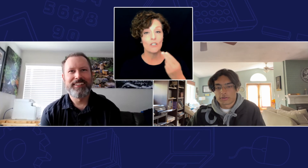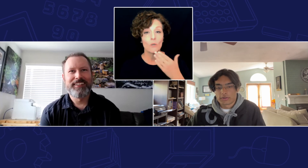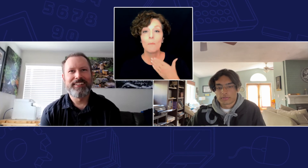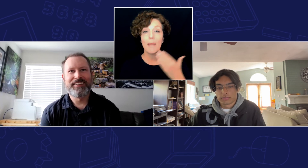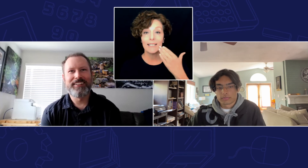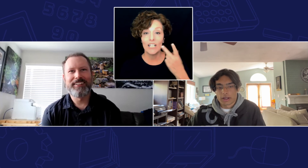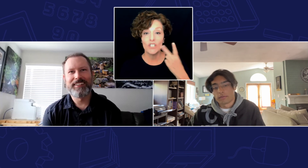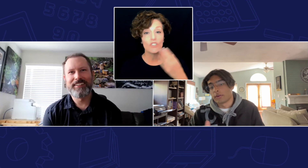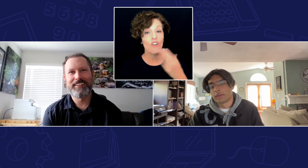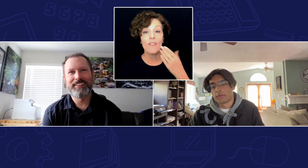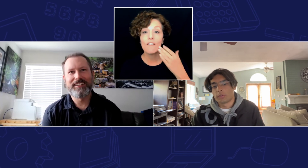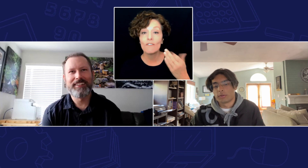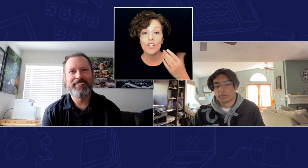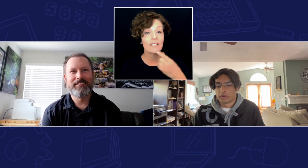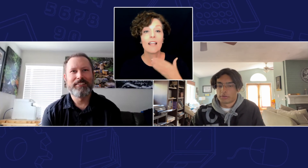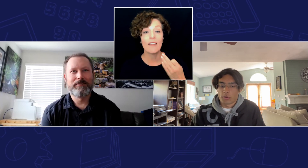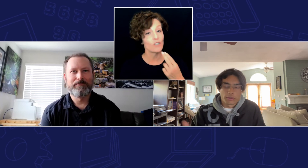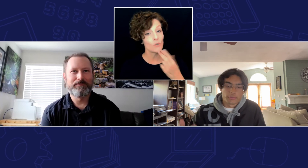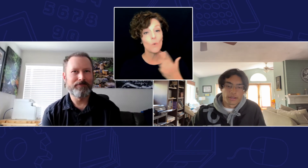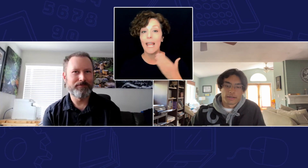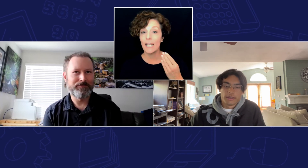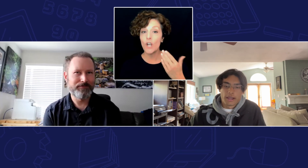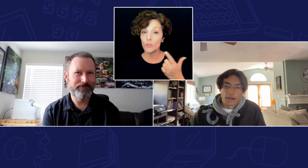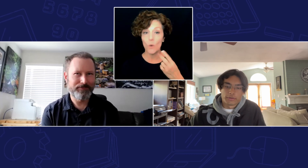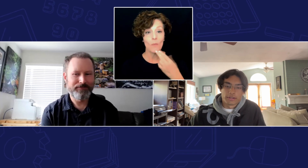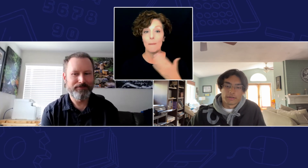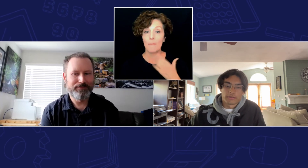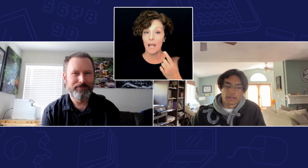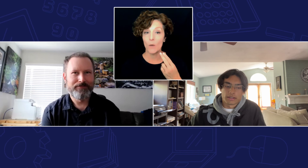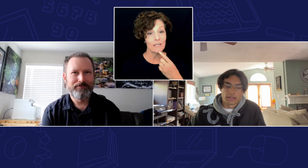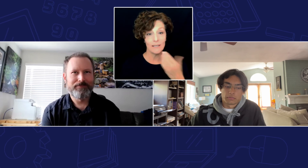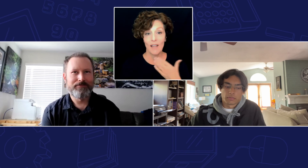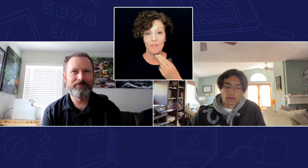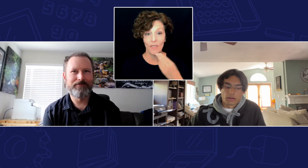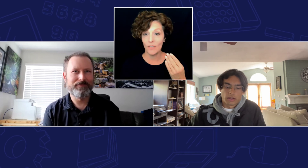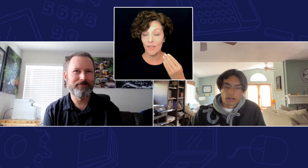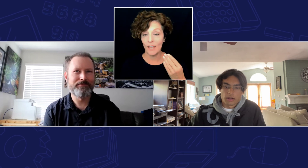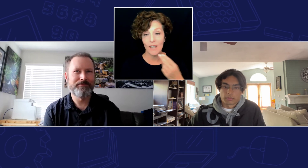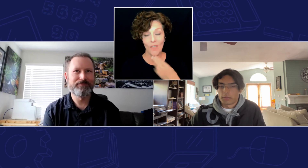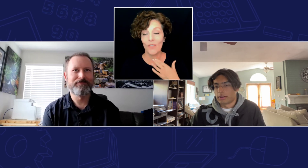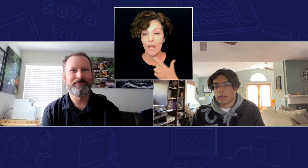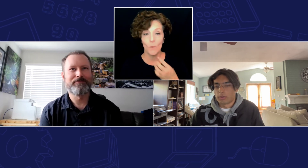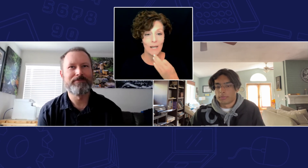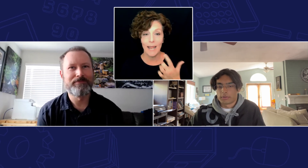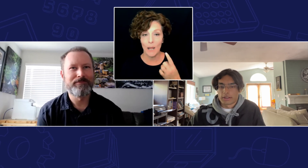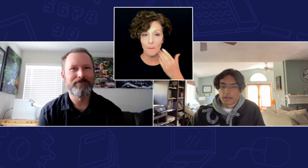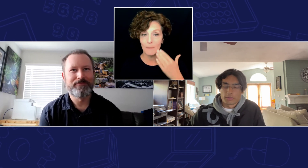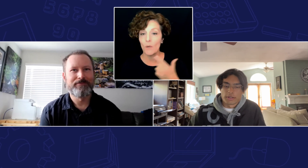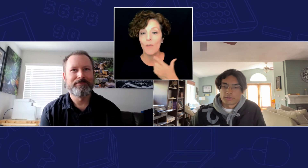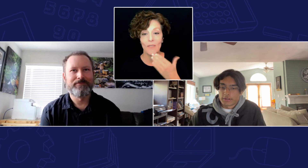like on the first day of school and just told them that I was deaf and then um they would help me with any accommodations I